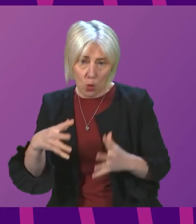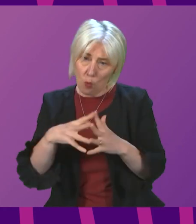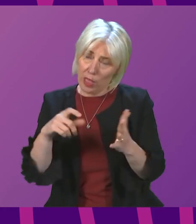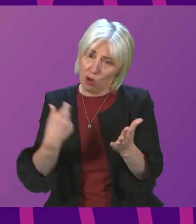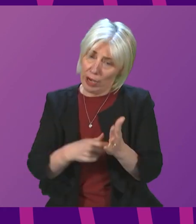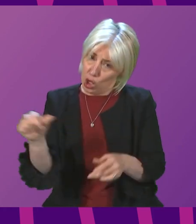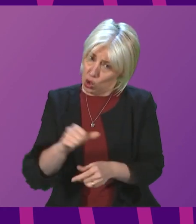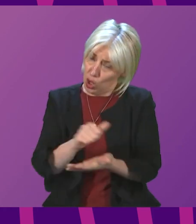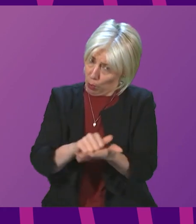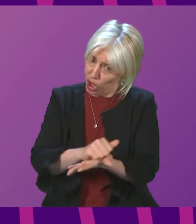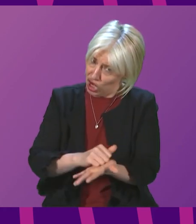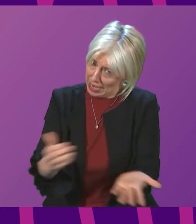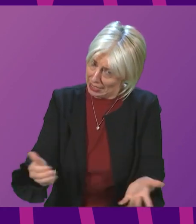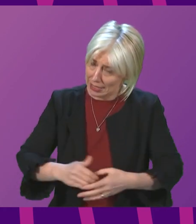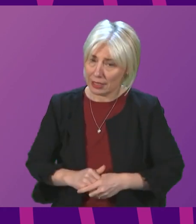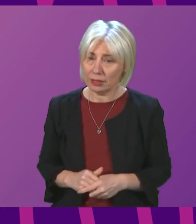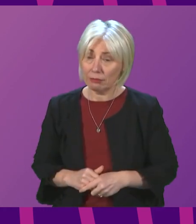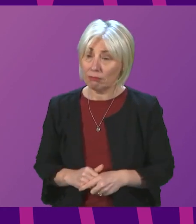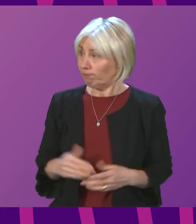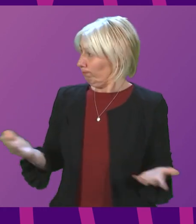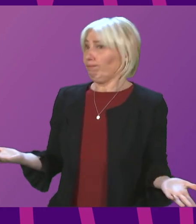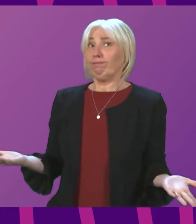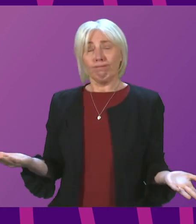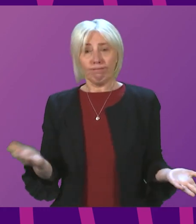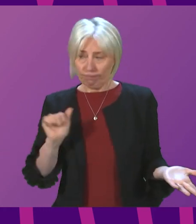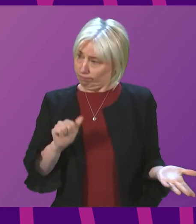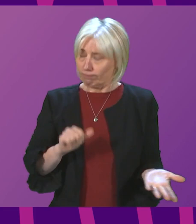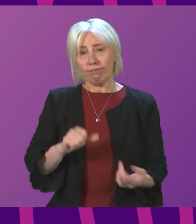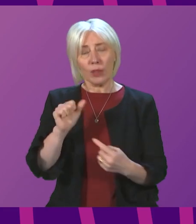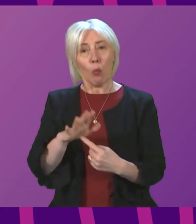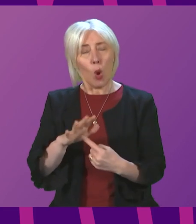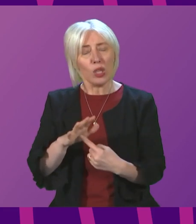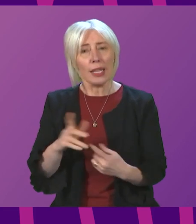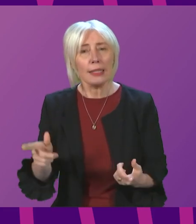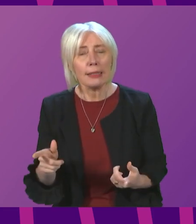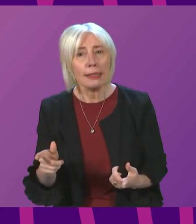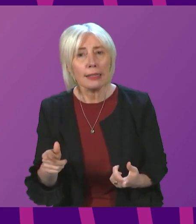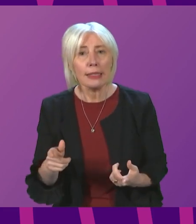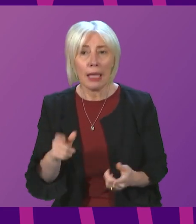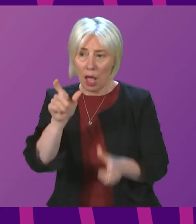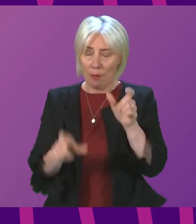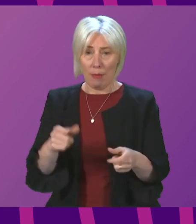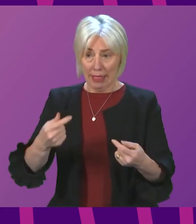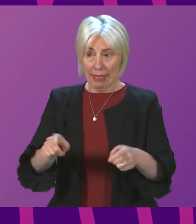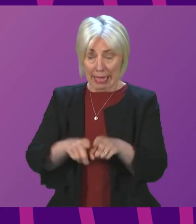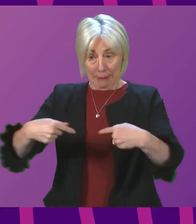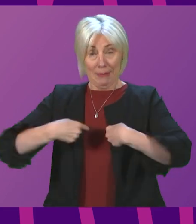First Minister. Look, this is important. It is really vital that people like me show integrity and accuracy